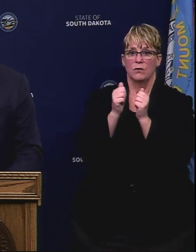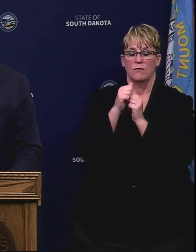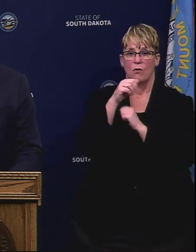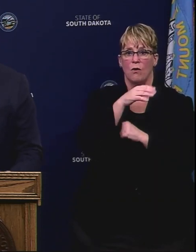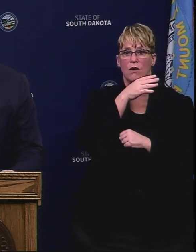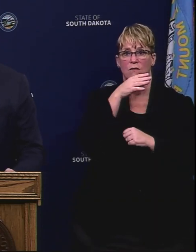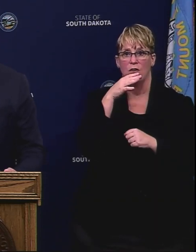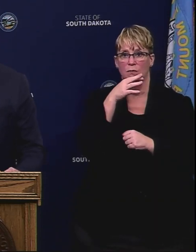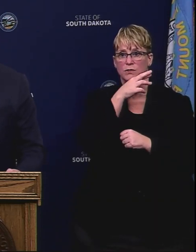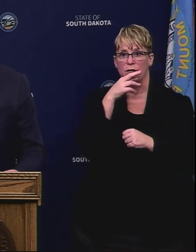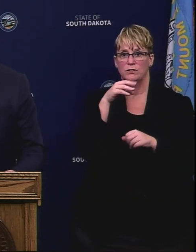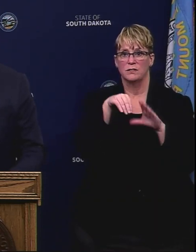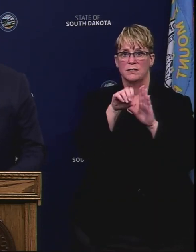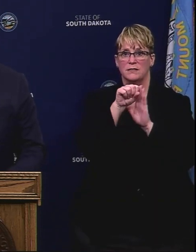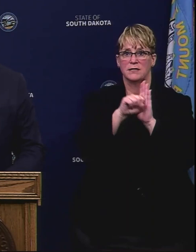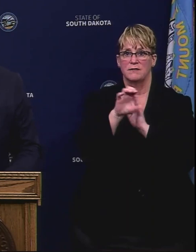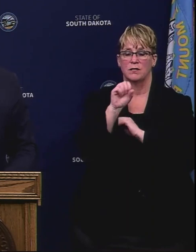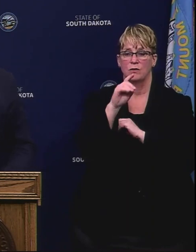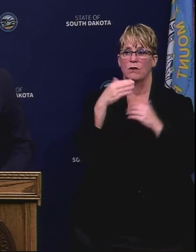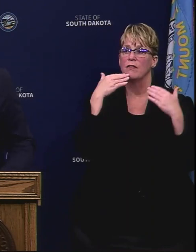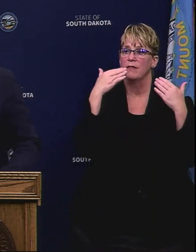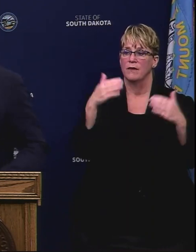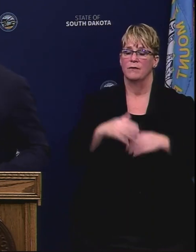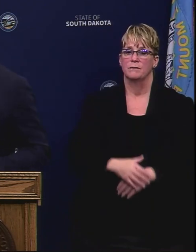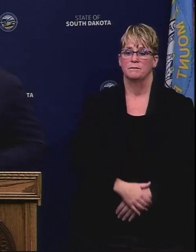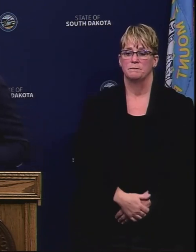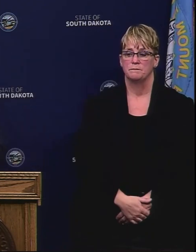agriculture in the state of South Dakota. Thank you all.